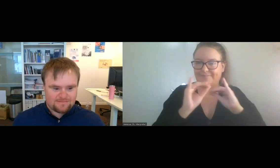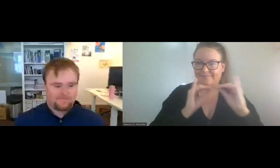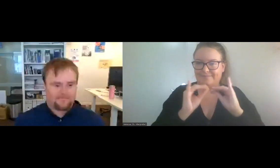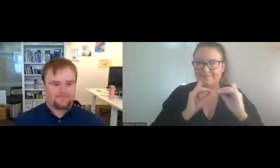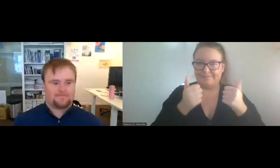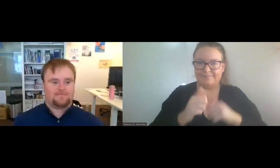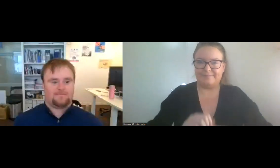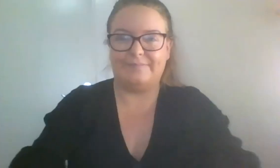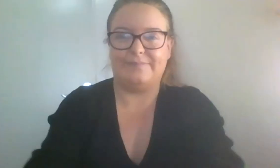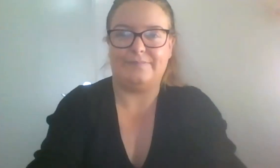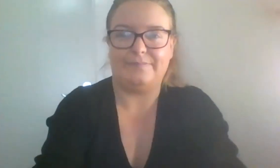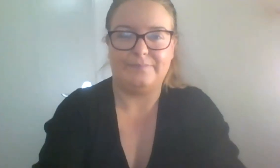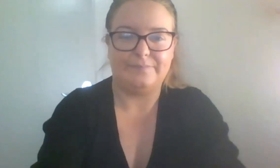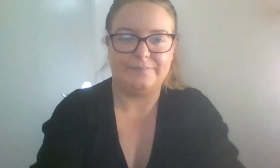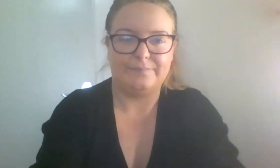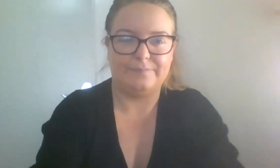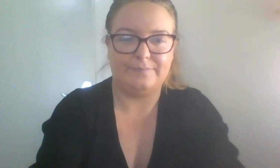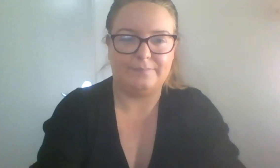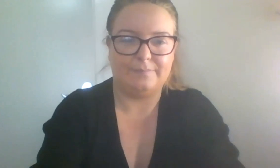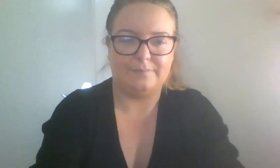Thank you so much, Fionn.